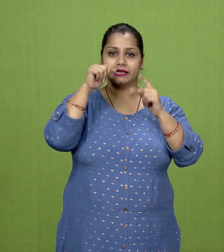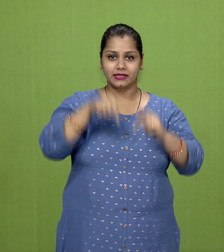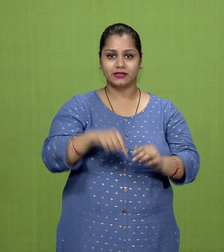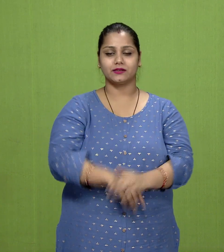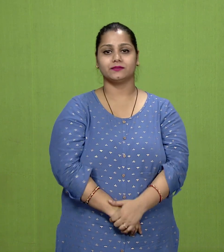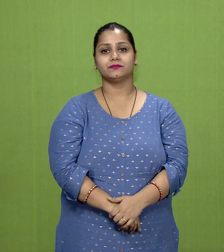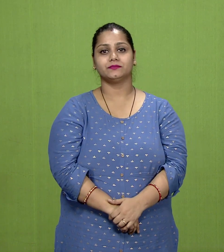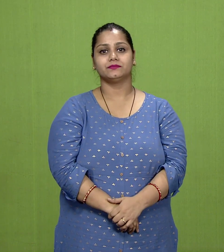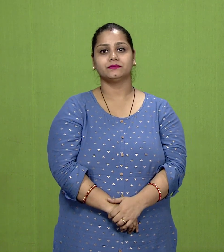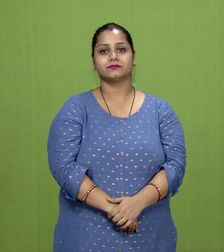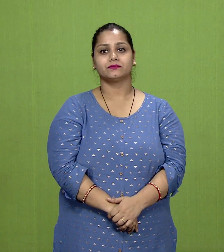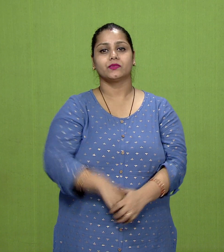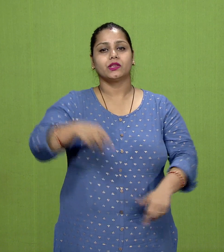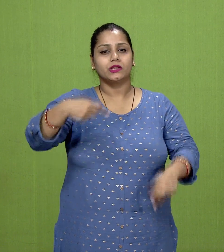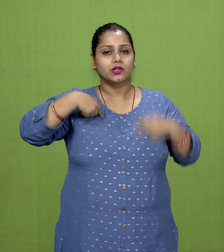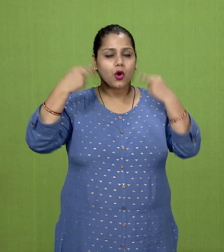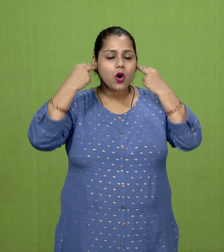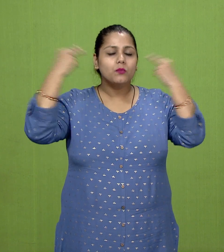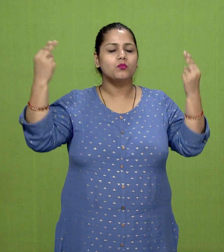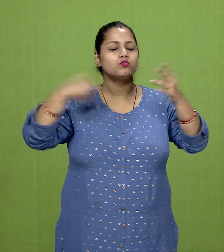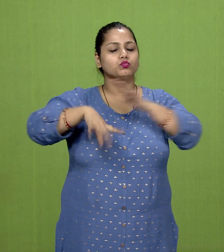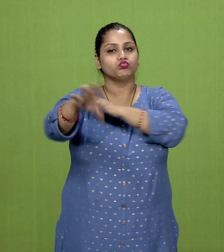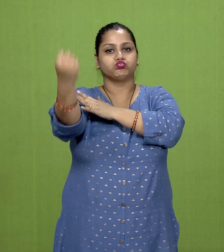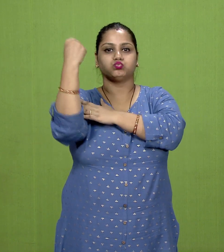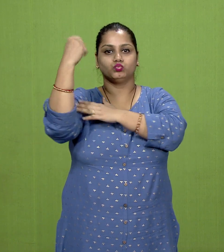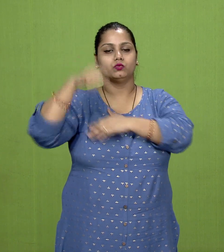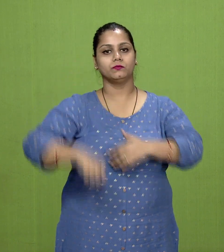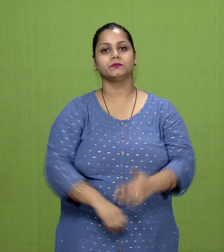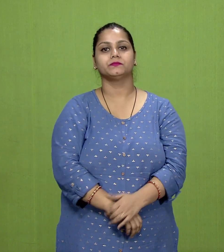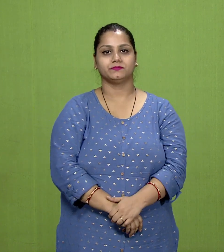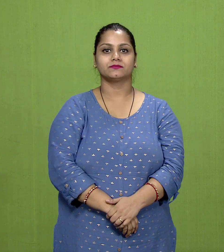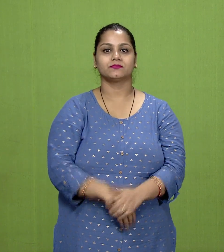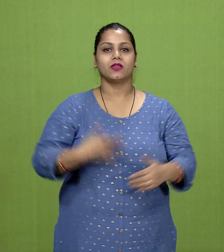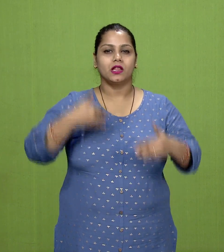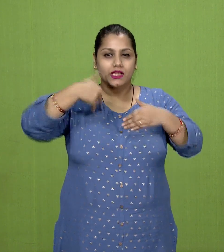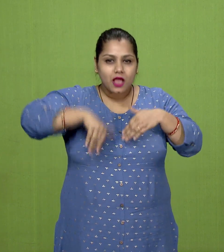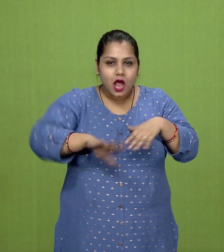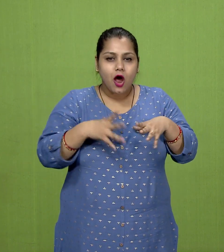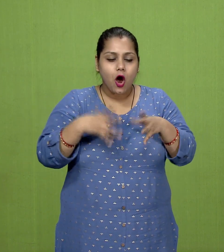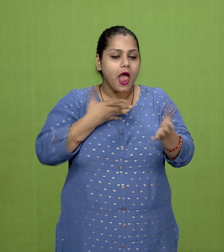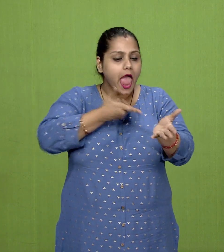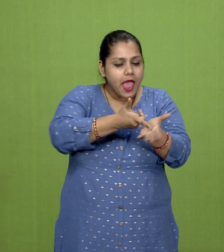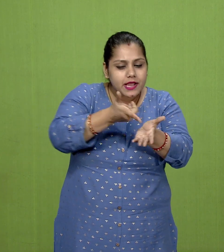Were the most powerful. The extension of agriculture,